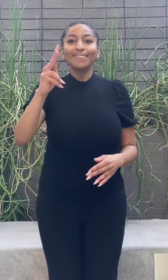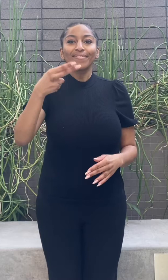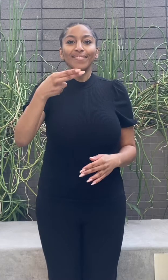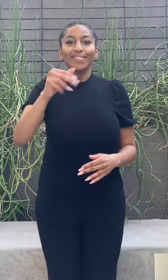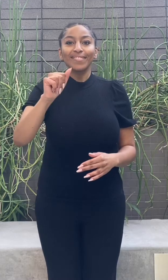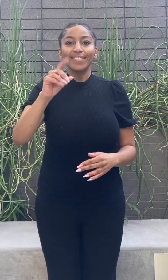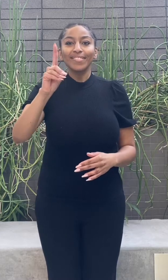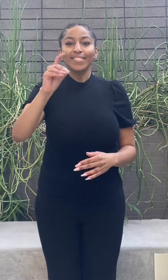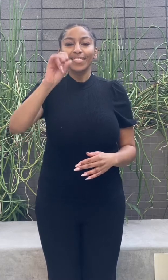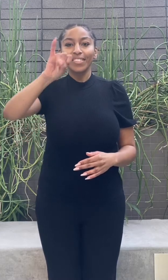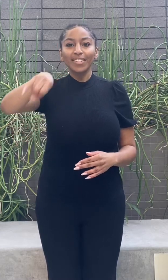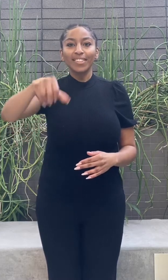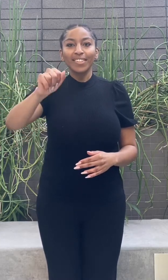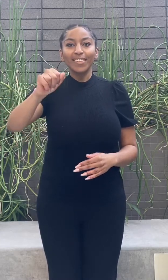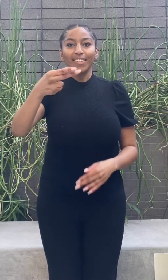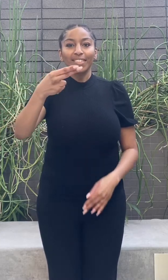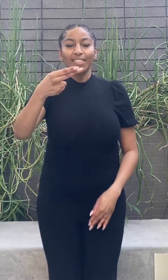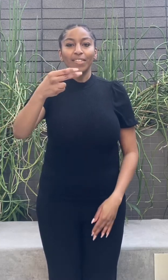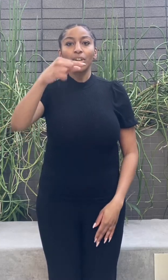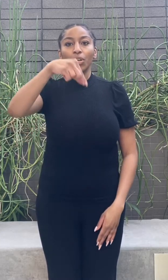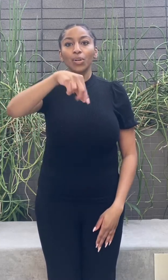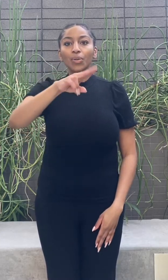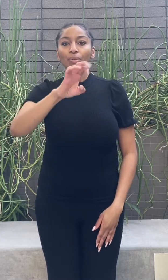-Cadabon, France 2021